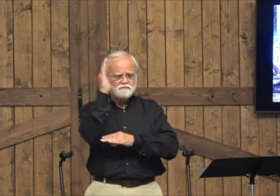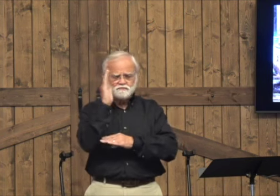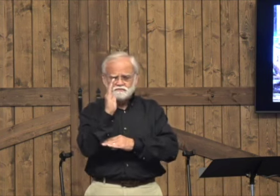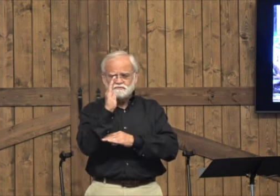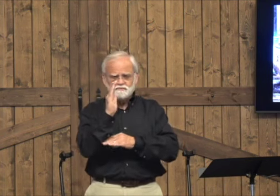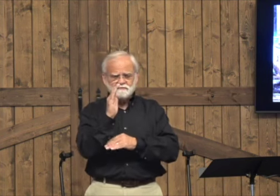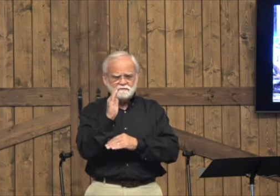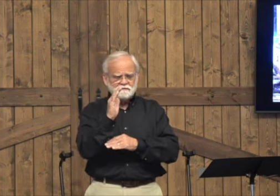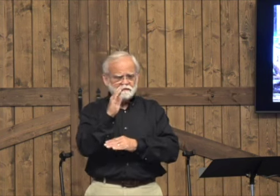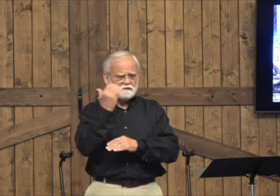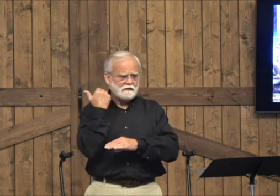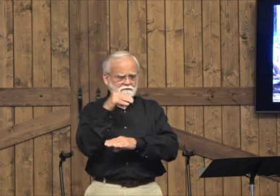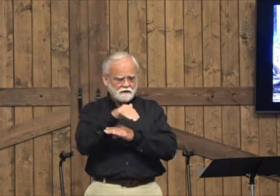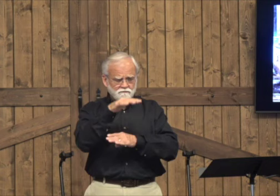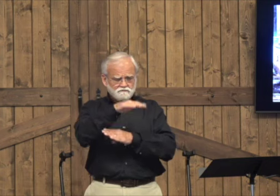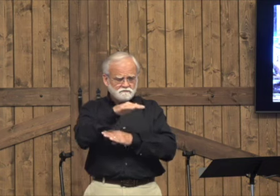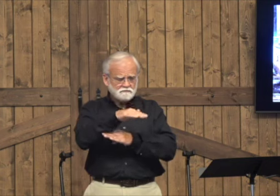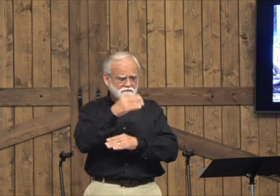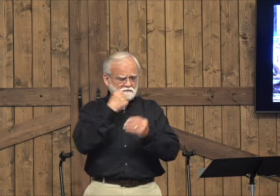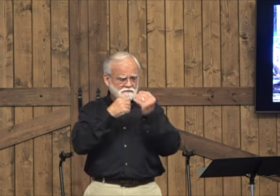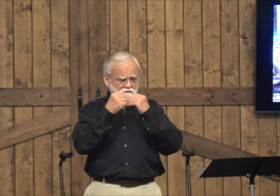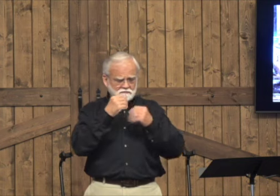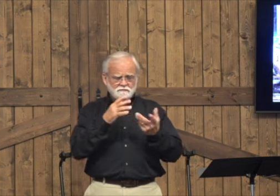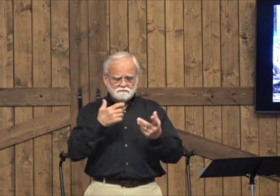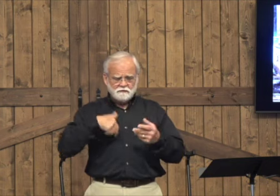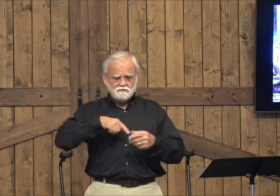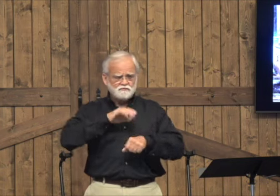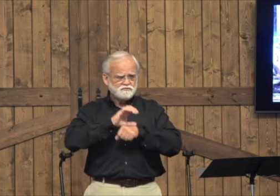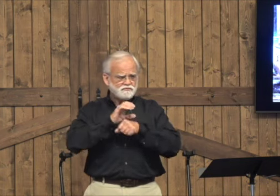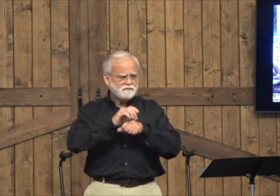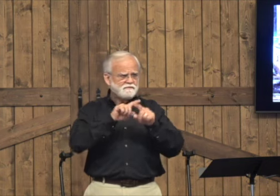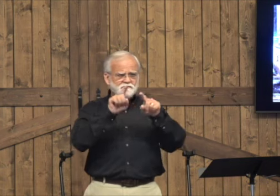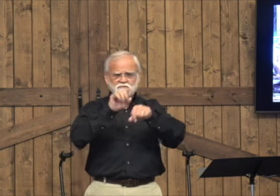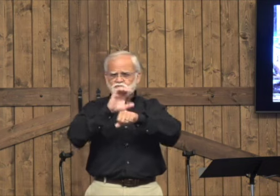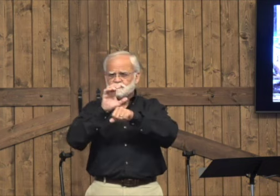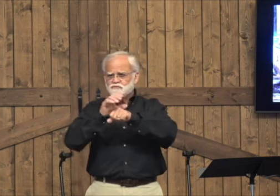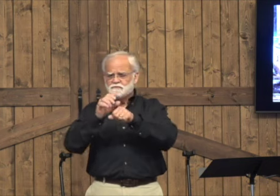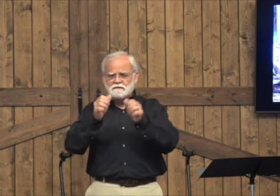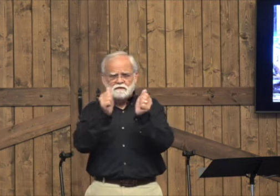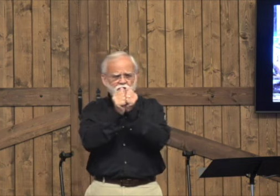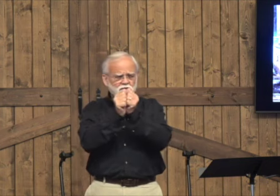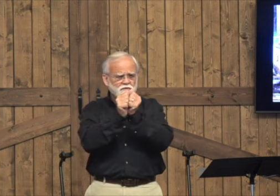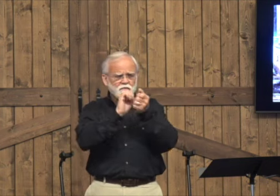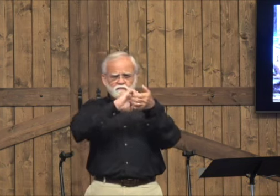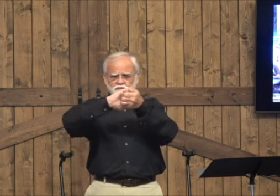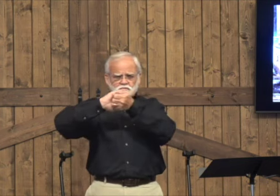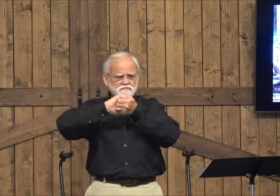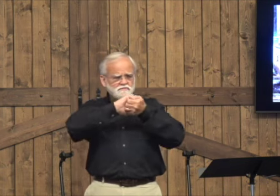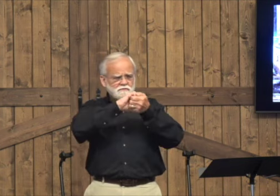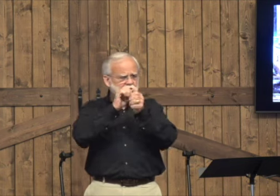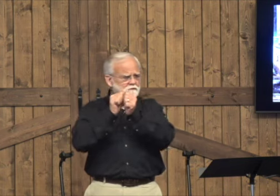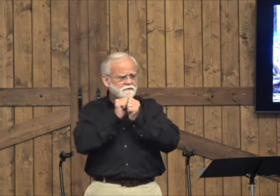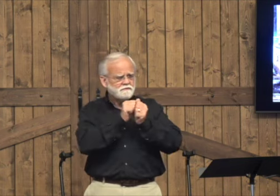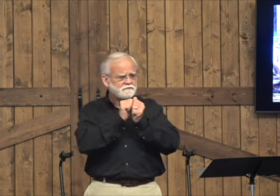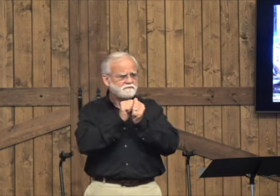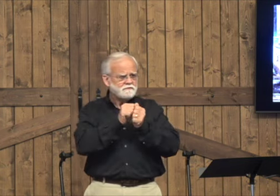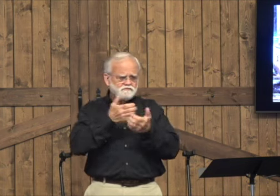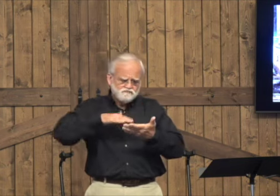food served at breakfast and at noon and then again yesterday evening. It was our church and several other churches